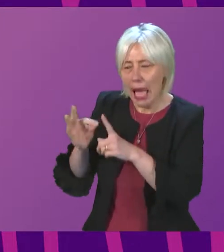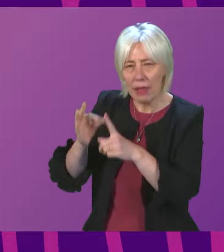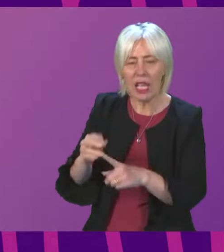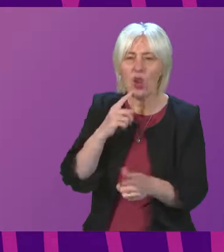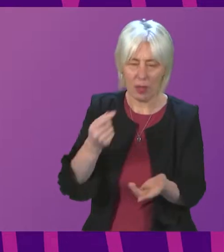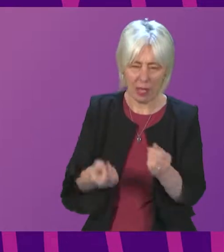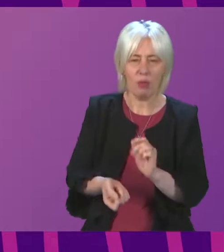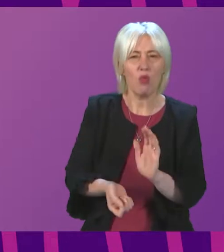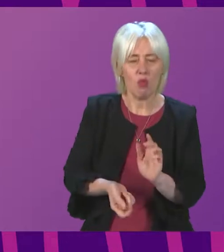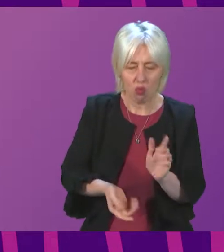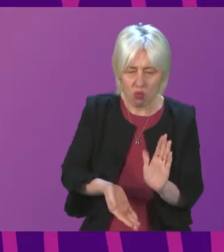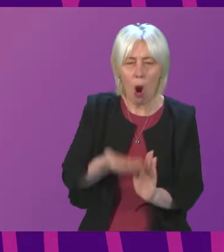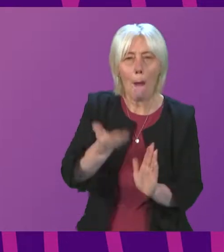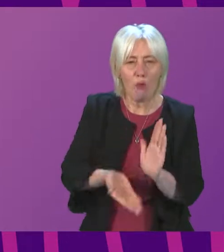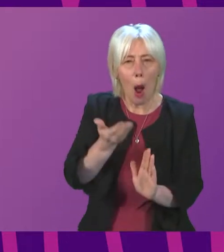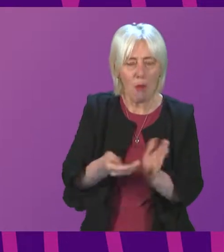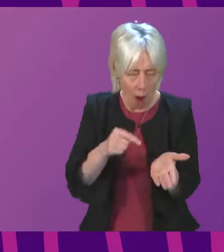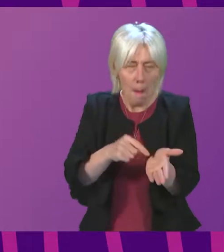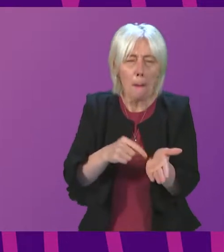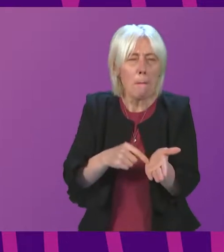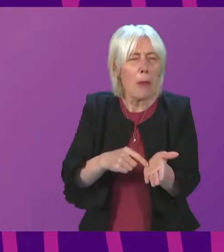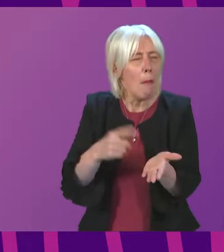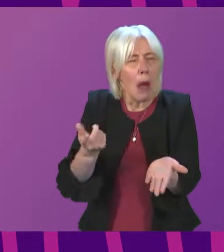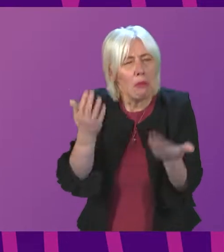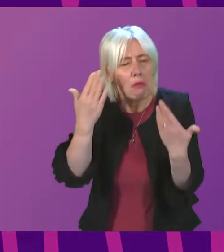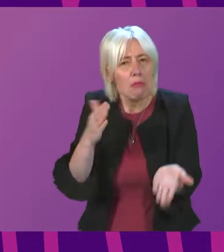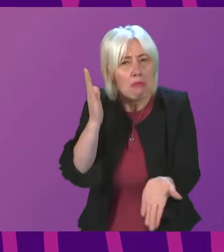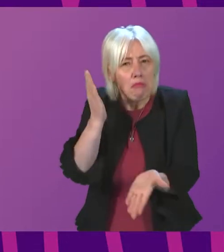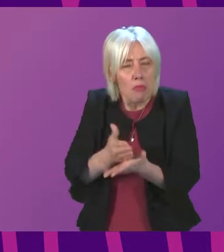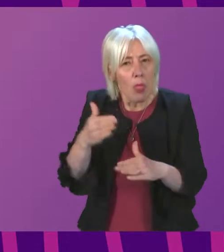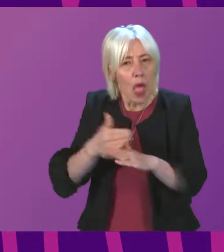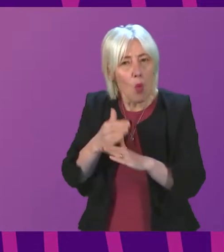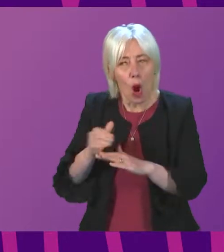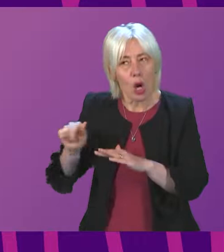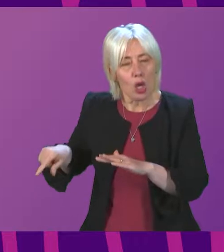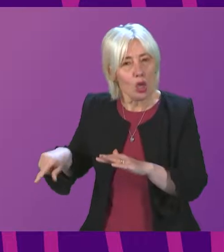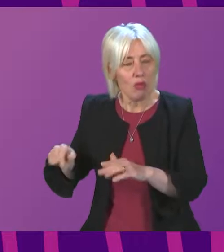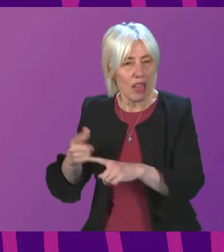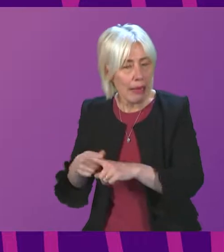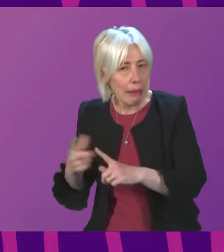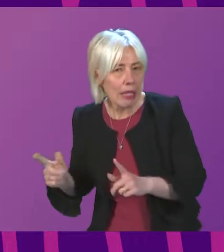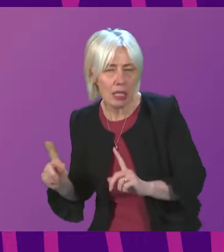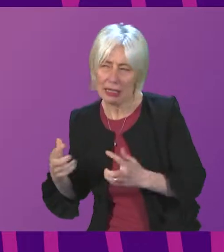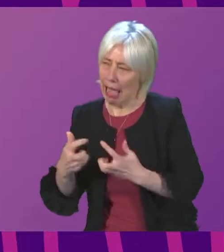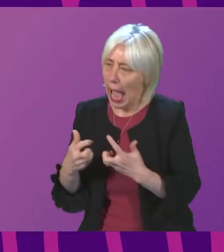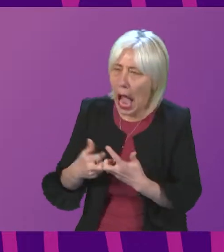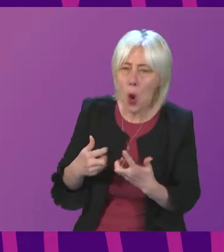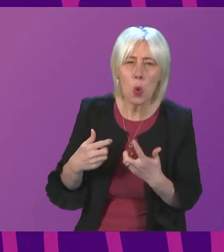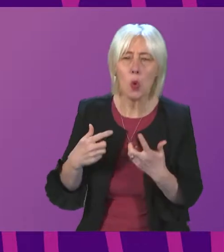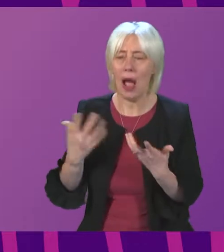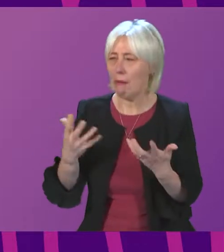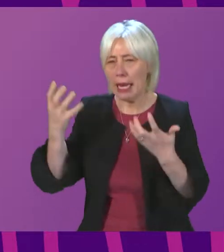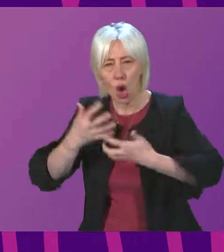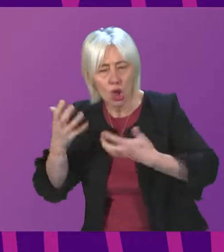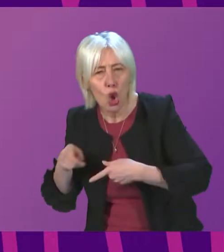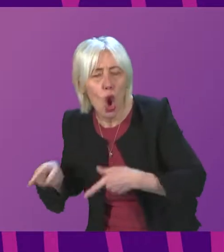getting referred to, but I'd like to know whether in practice that has actually worked in the way that is being suggested and whether, you know, there are any concerns